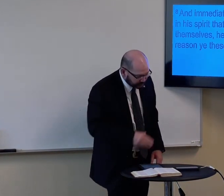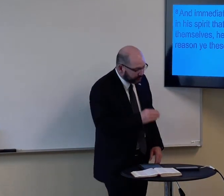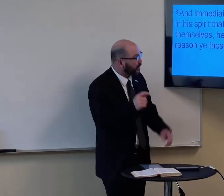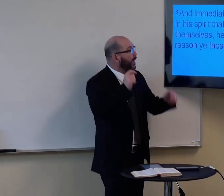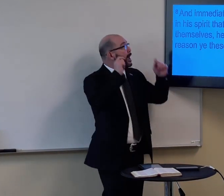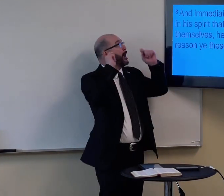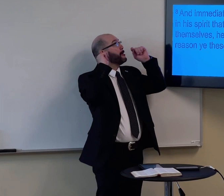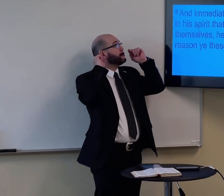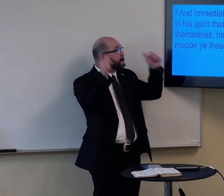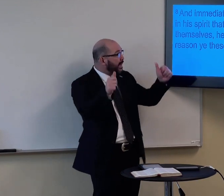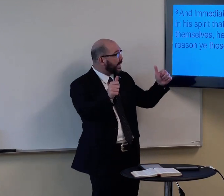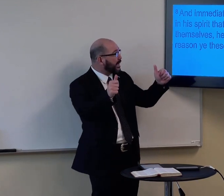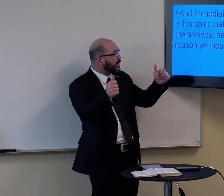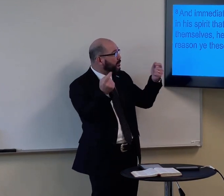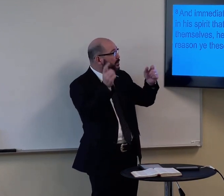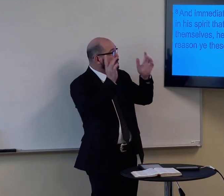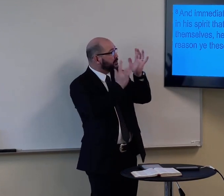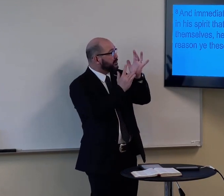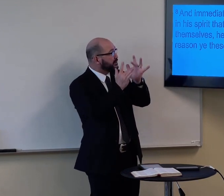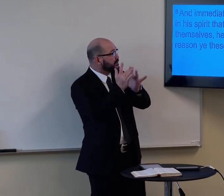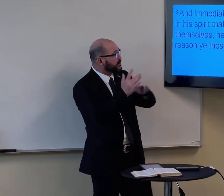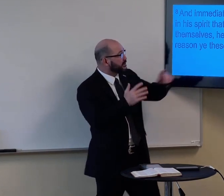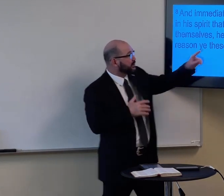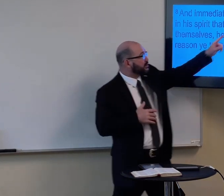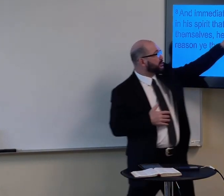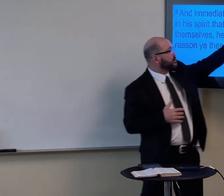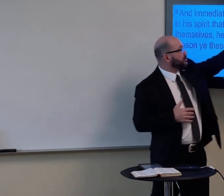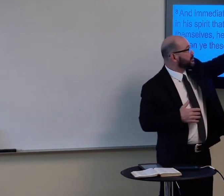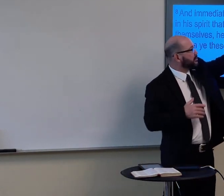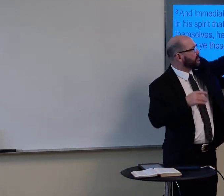And immediately when Jesus perceived